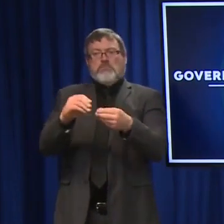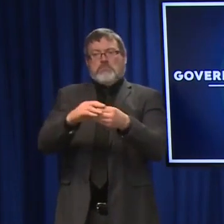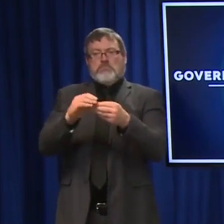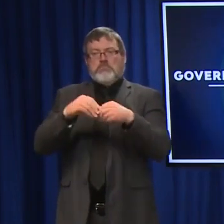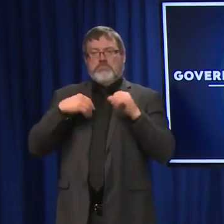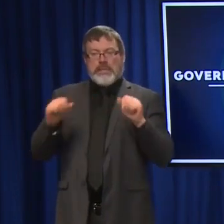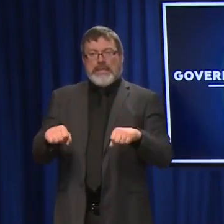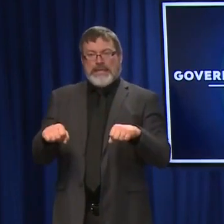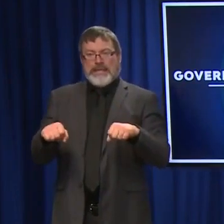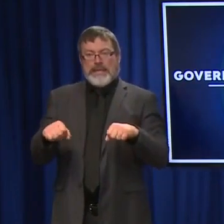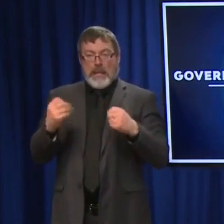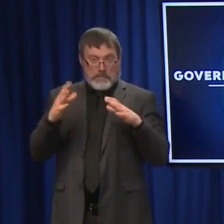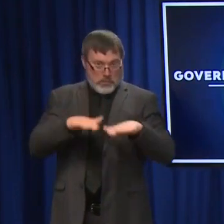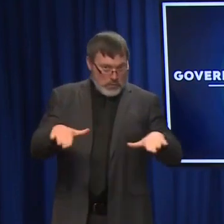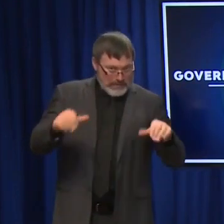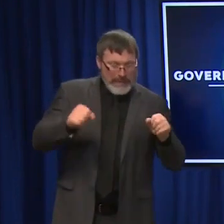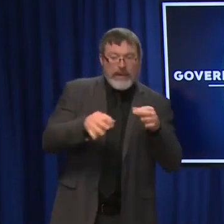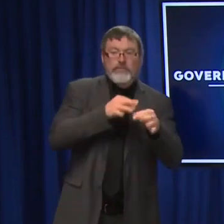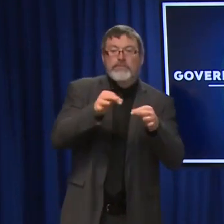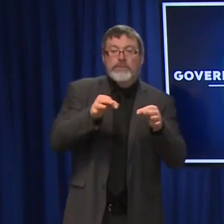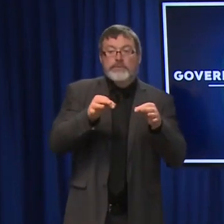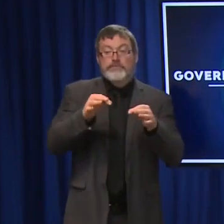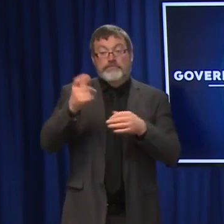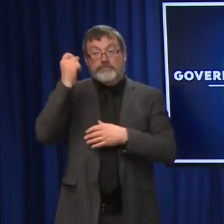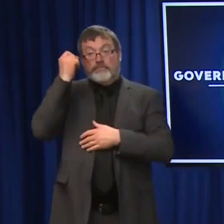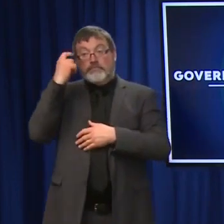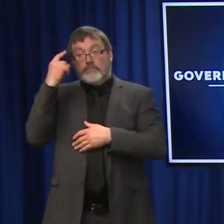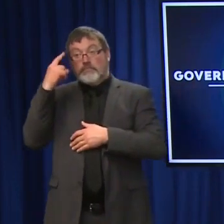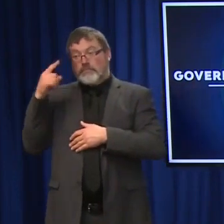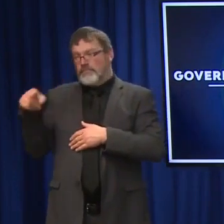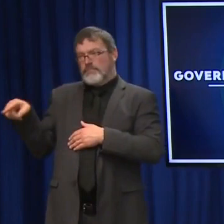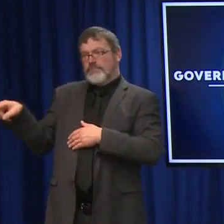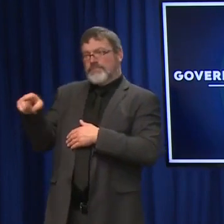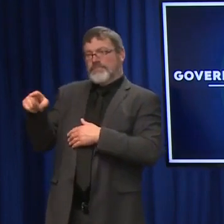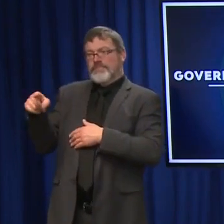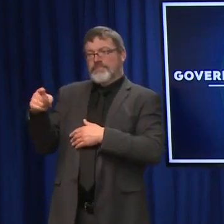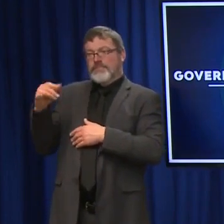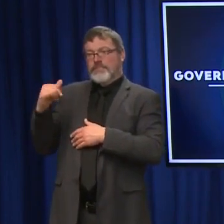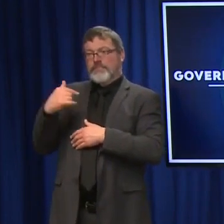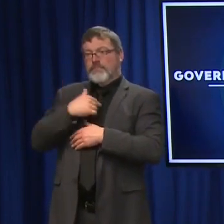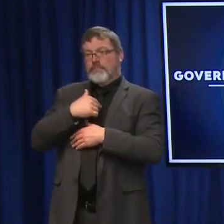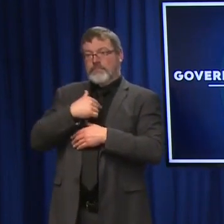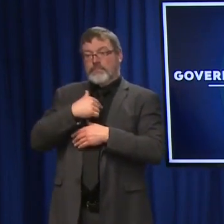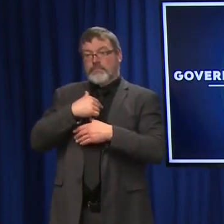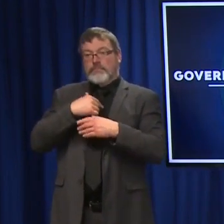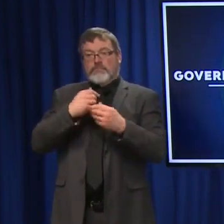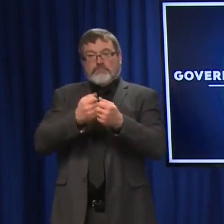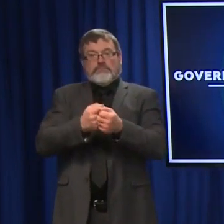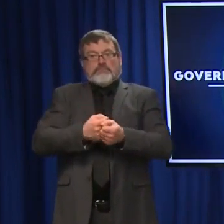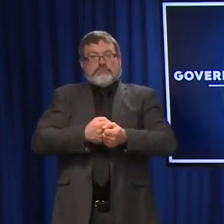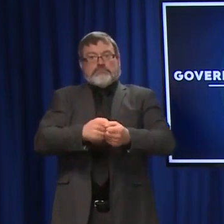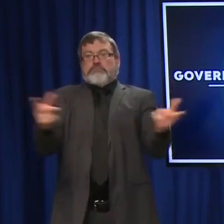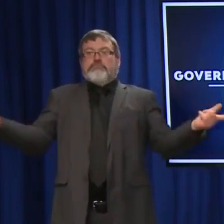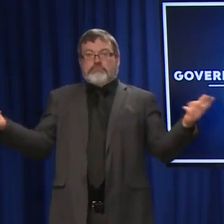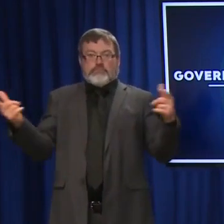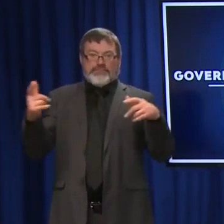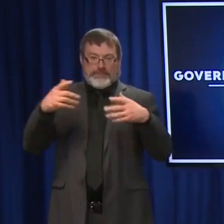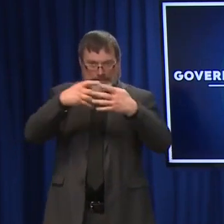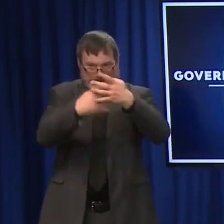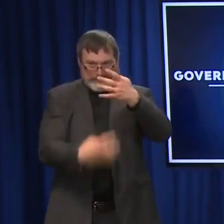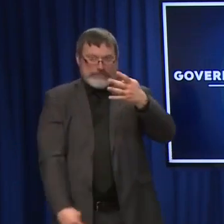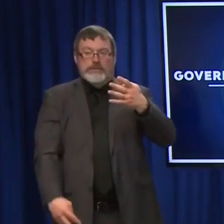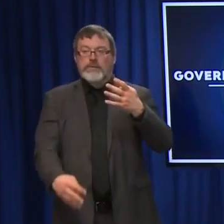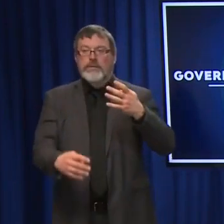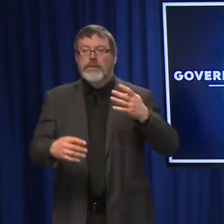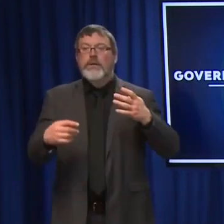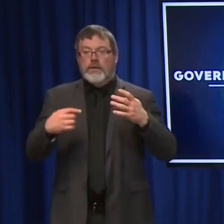We have had recent requests to release the entire report, and what I can tell you is that I'm having conversations with the hospital association now